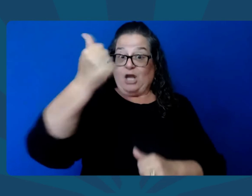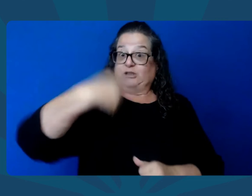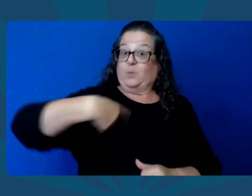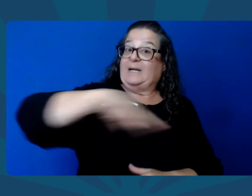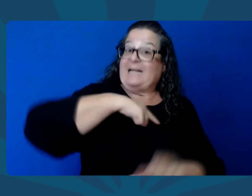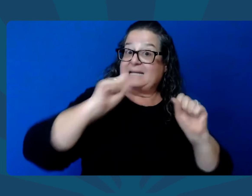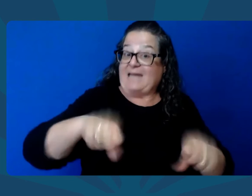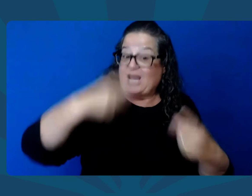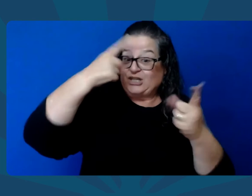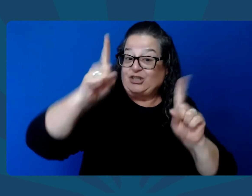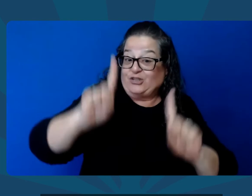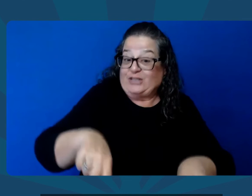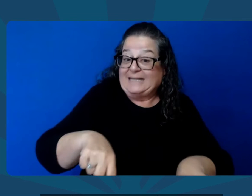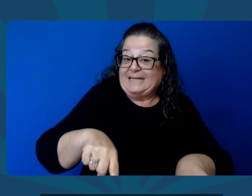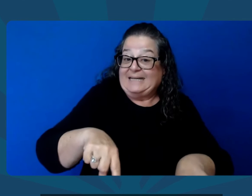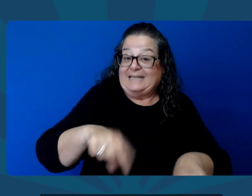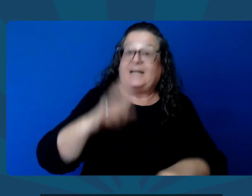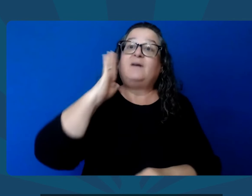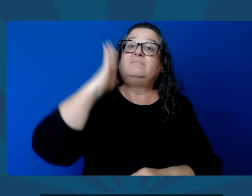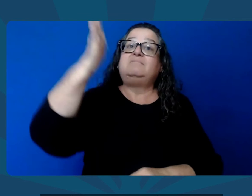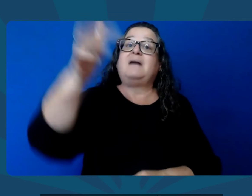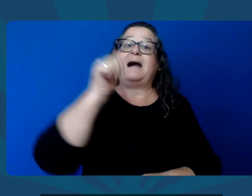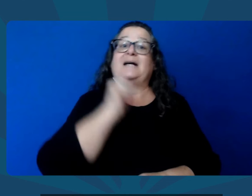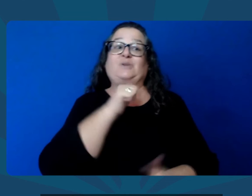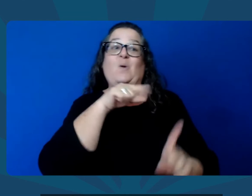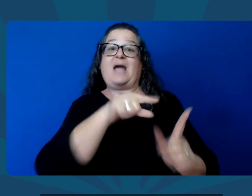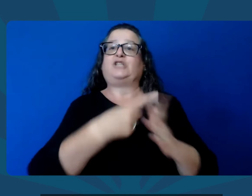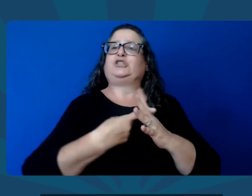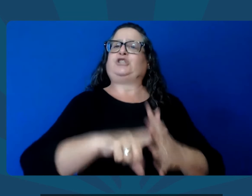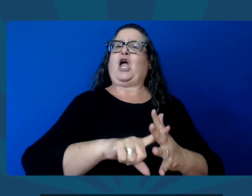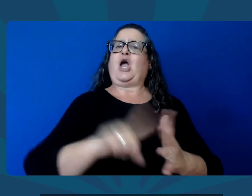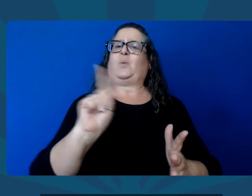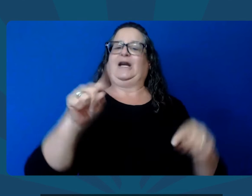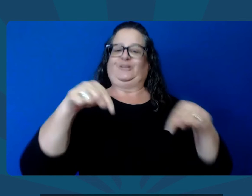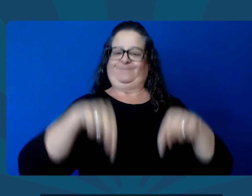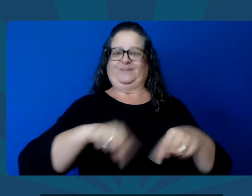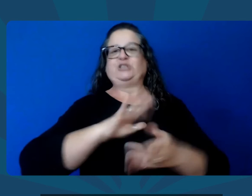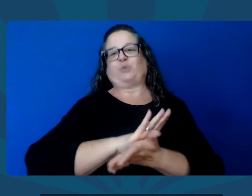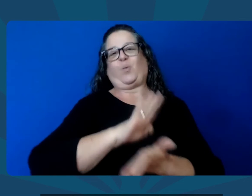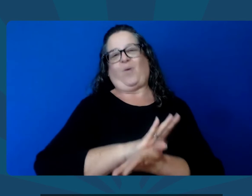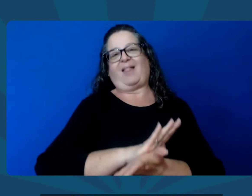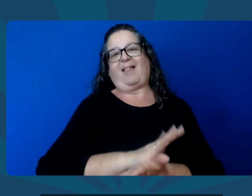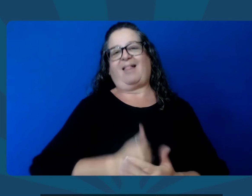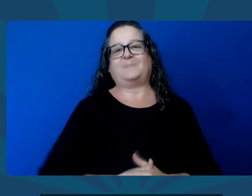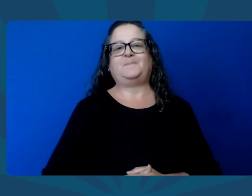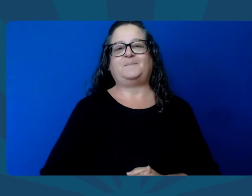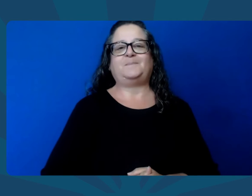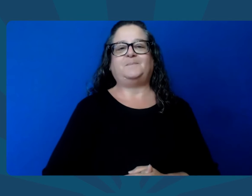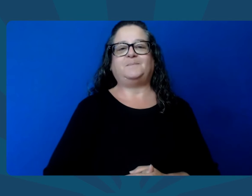with families. Because we can all agree, Arizona's future starts in our schools.